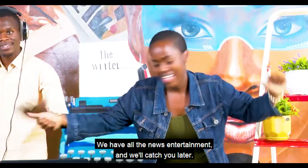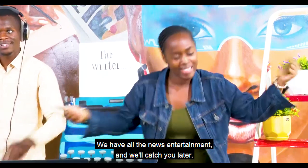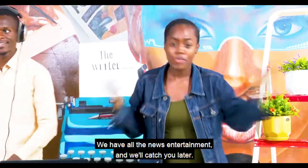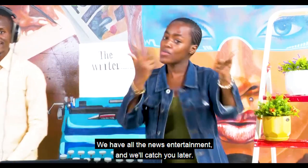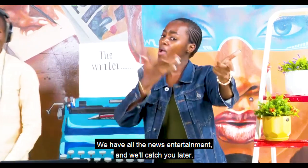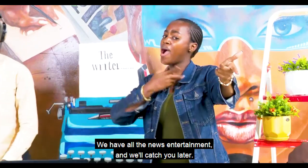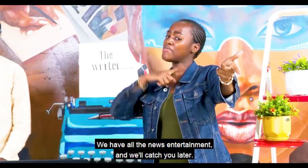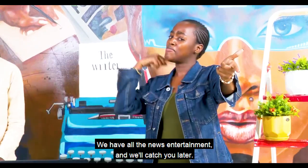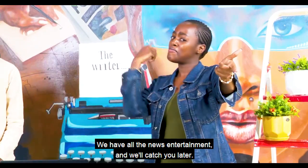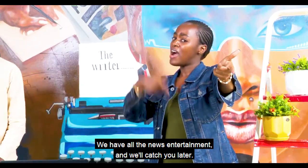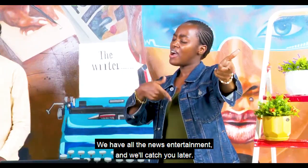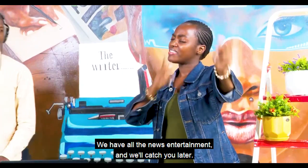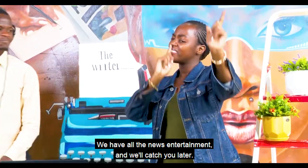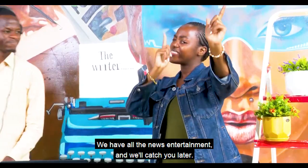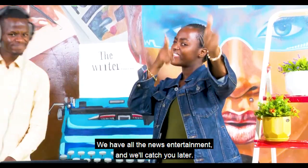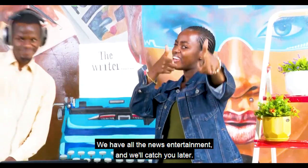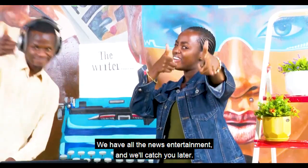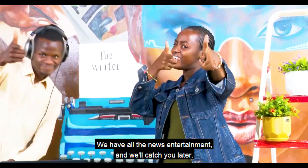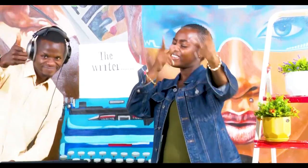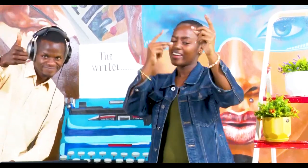news entertainment and we'll catch you later.